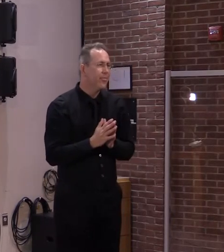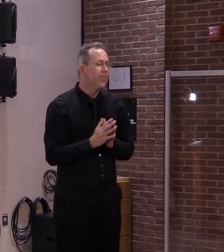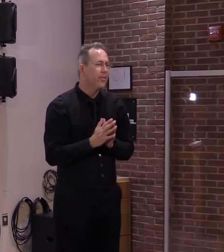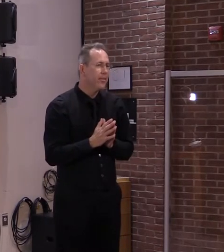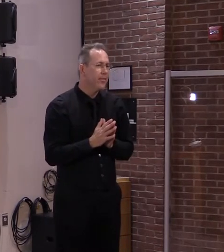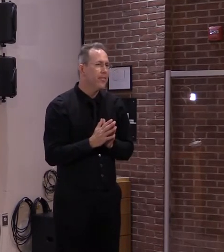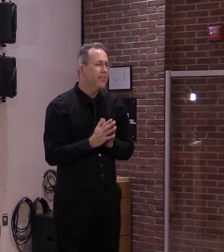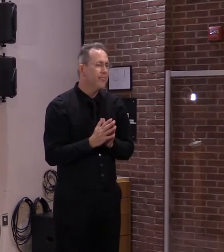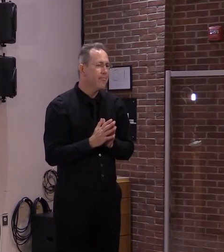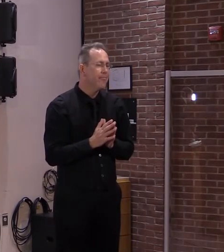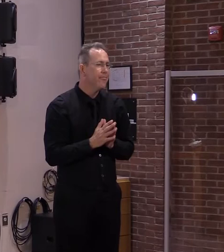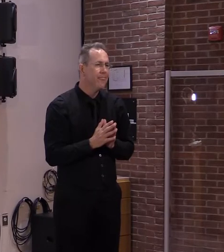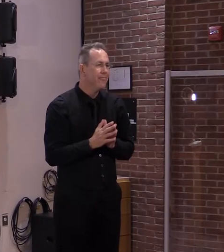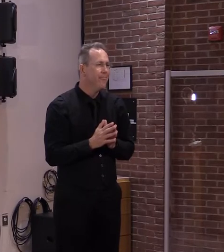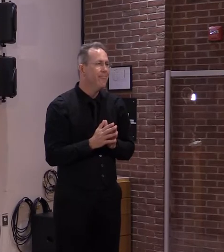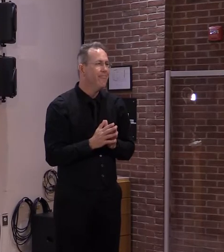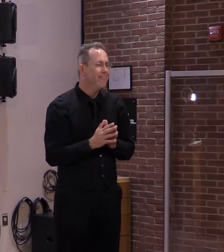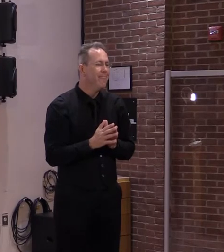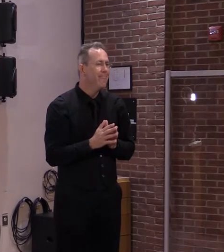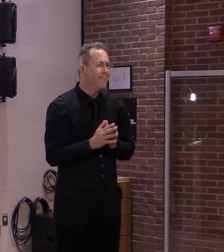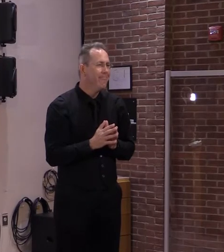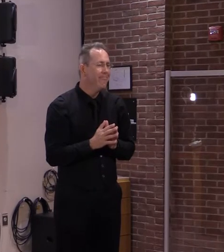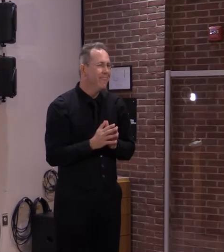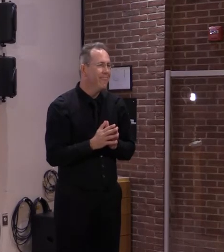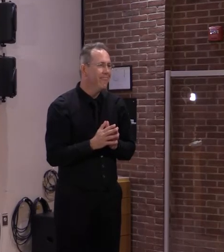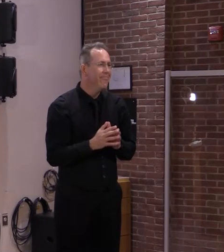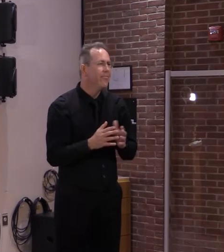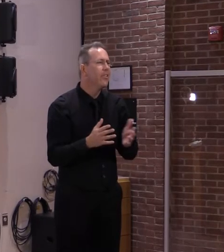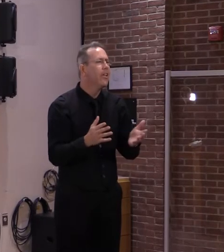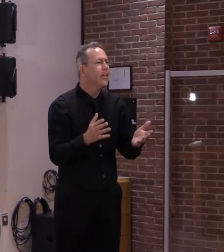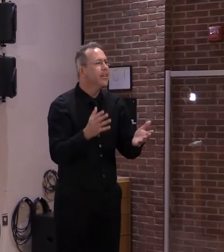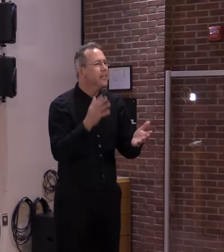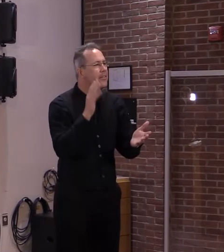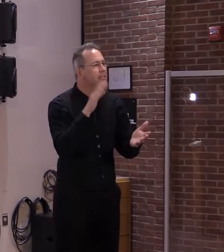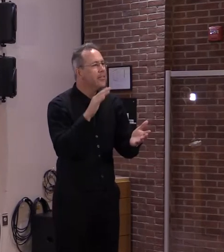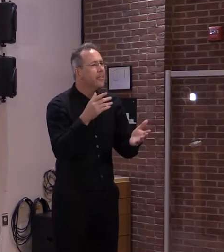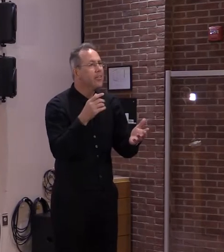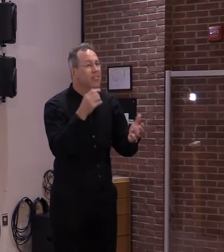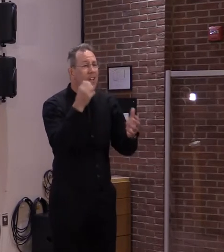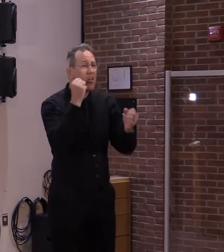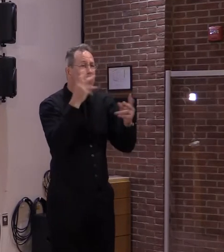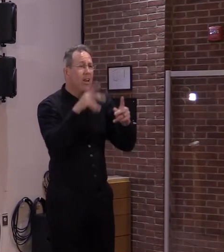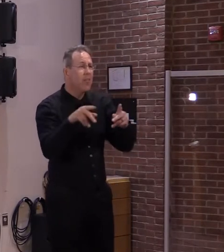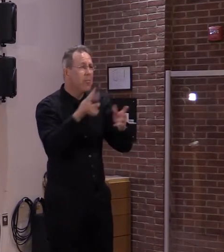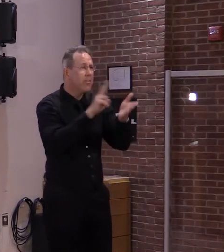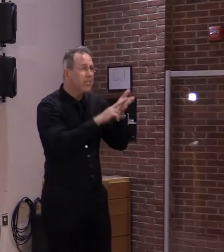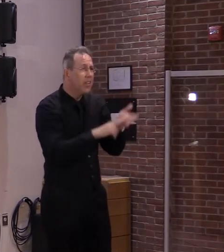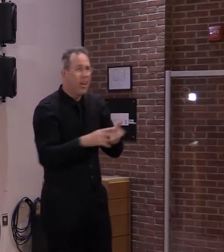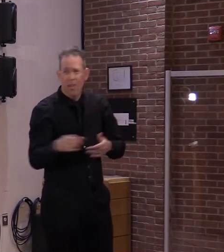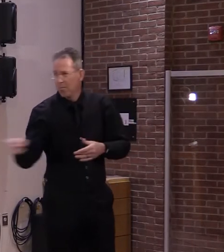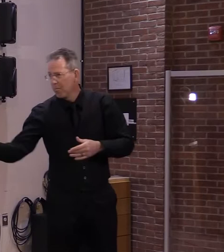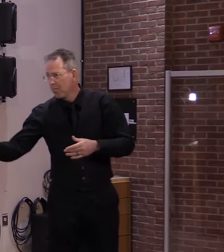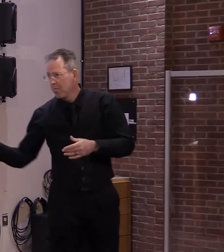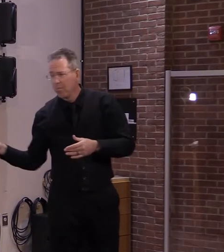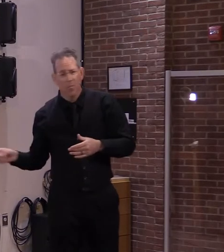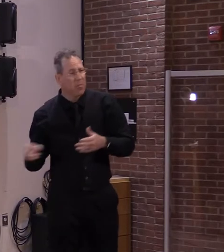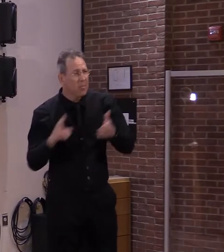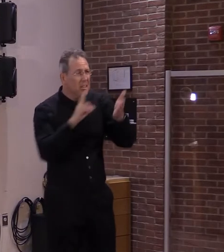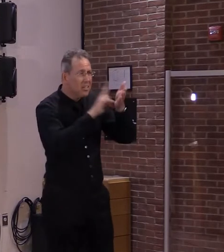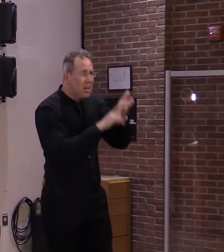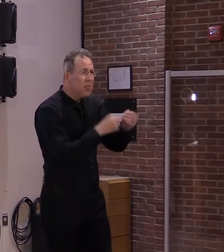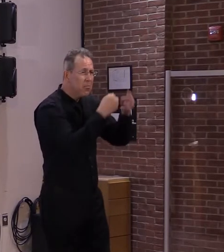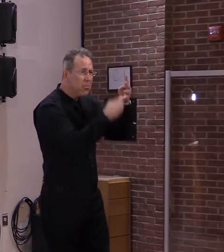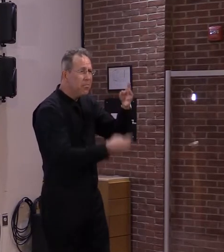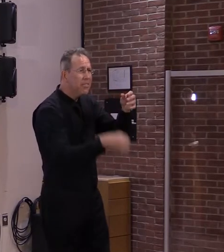a large number that will sign up for sure, especially with the assistance of our